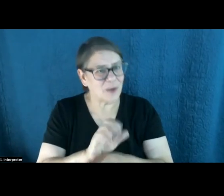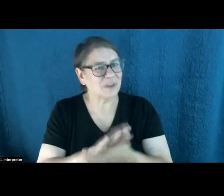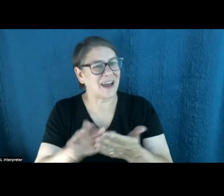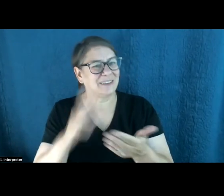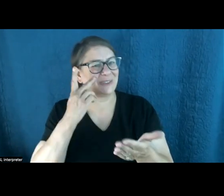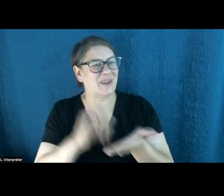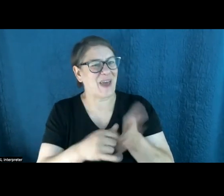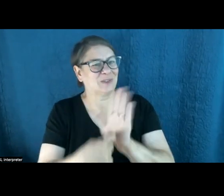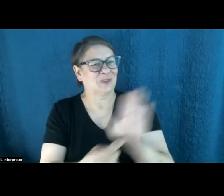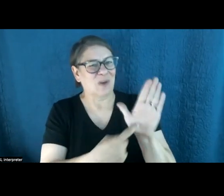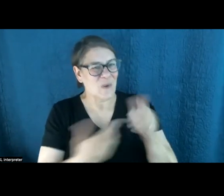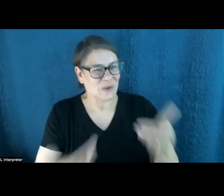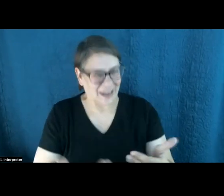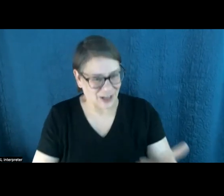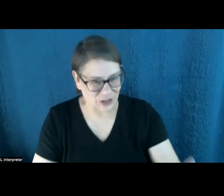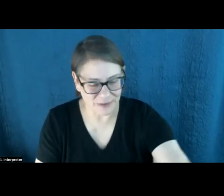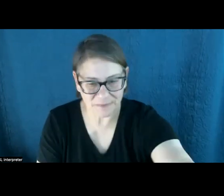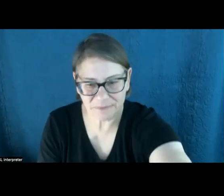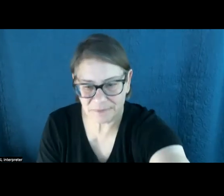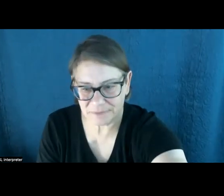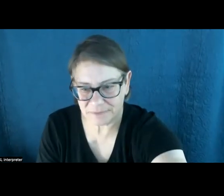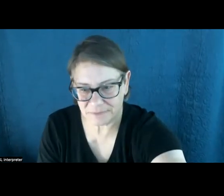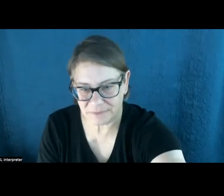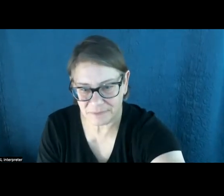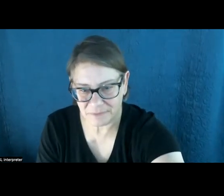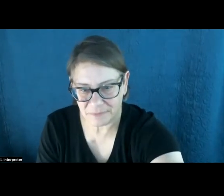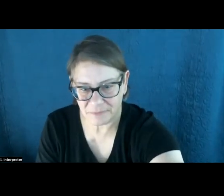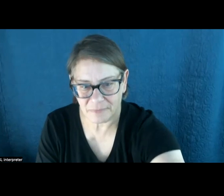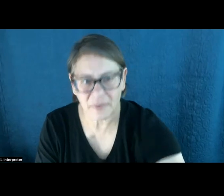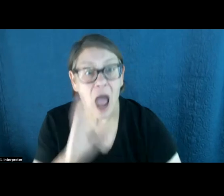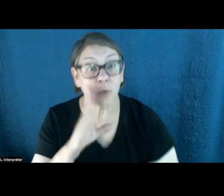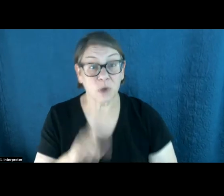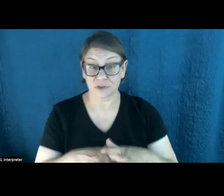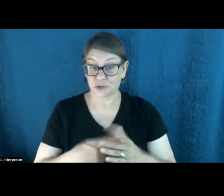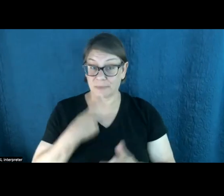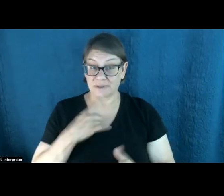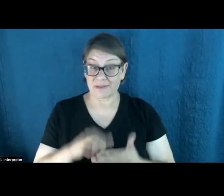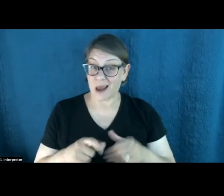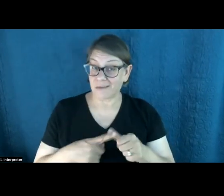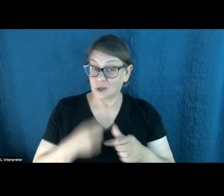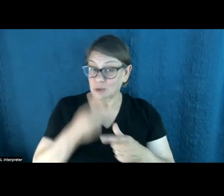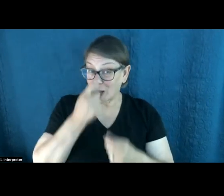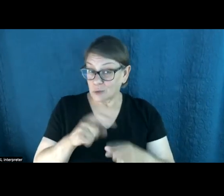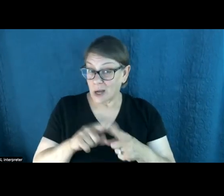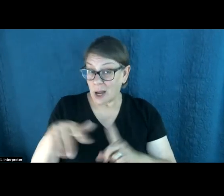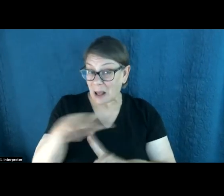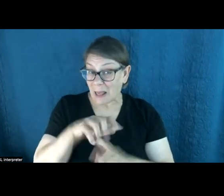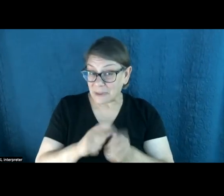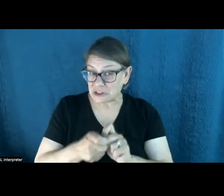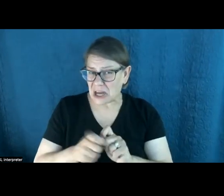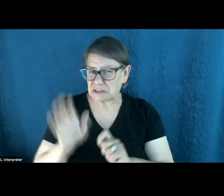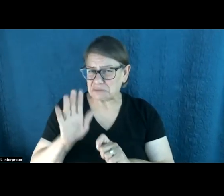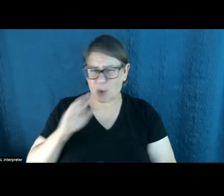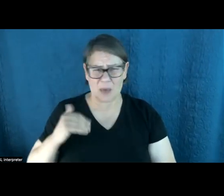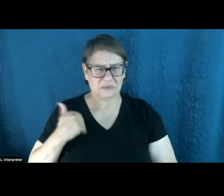here. So I guess I would start by saying that I first got interested in climate change when I was like a teenager because I